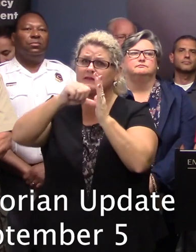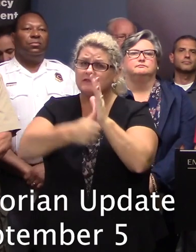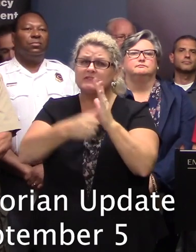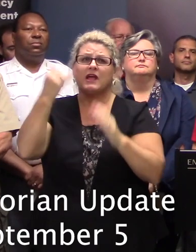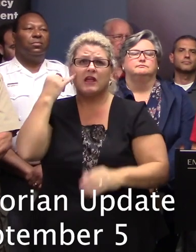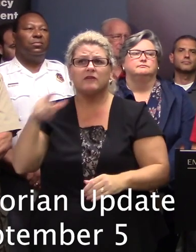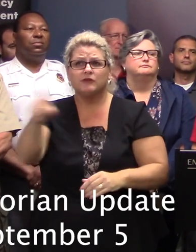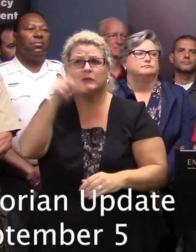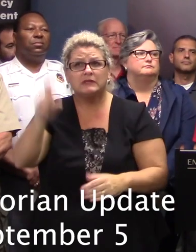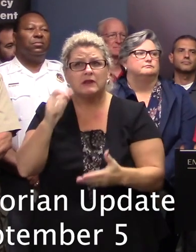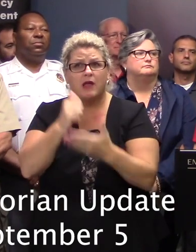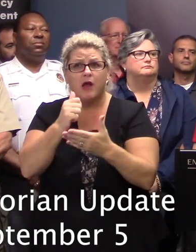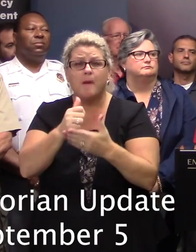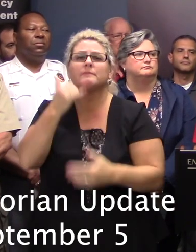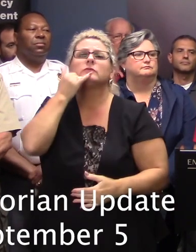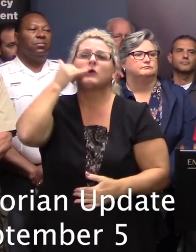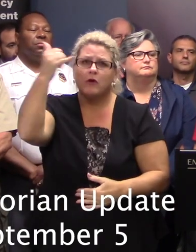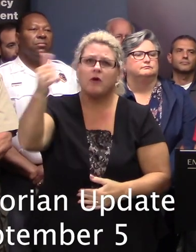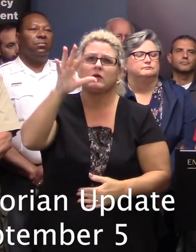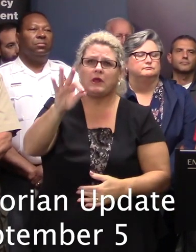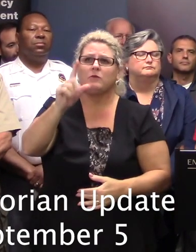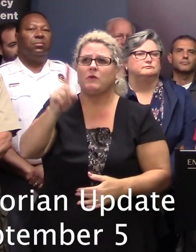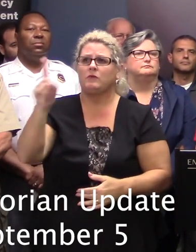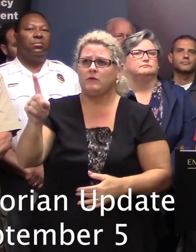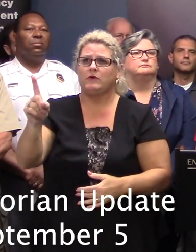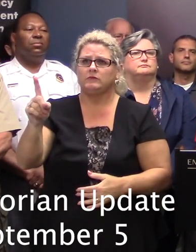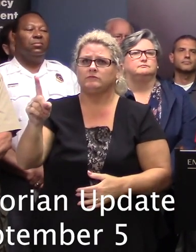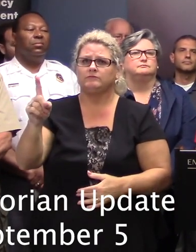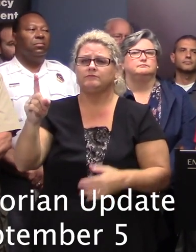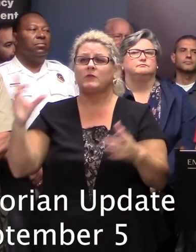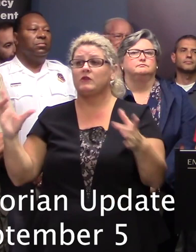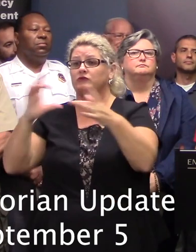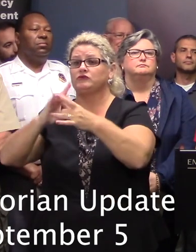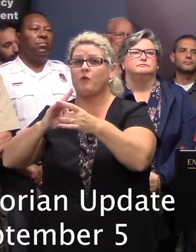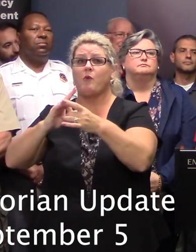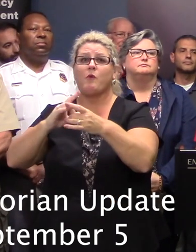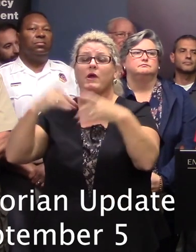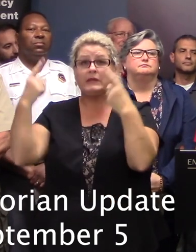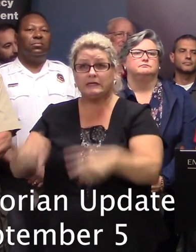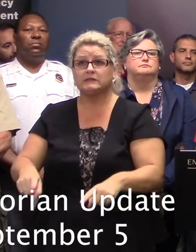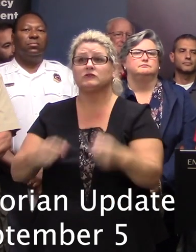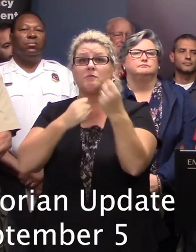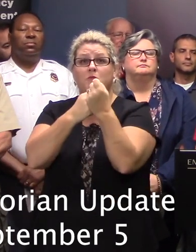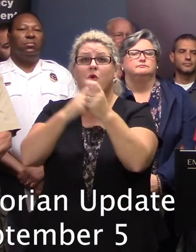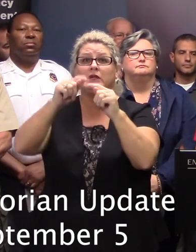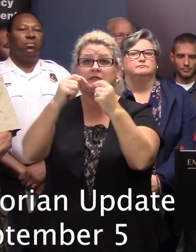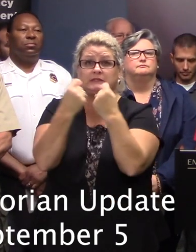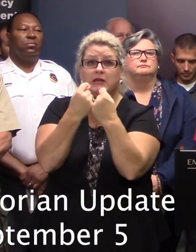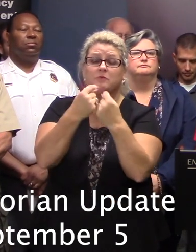if you need help, please dial 911. The Joint Incident Support Team, which consists of South Carolina's Palmetto